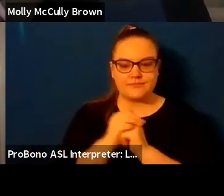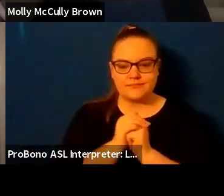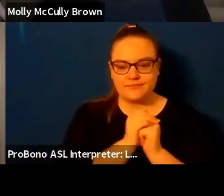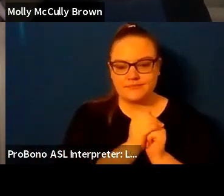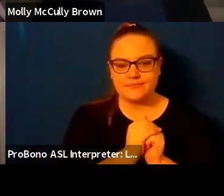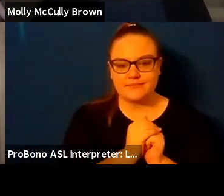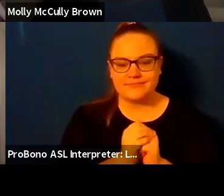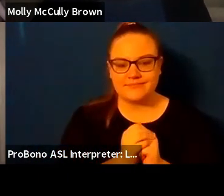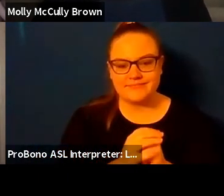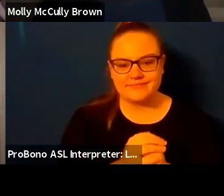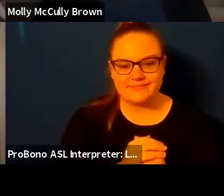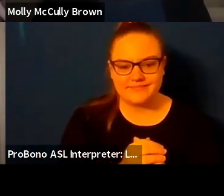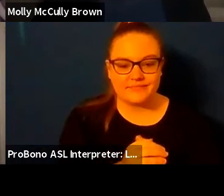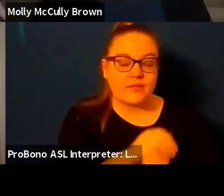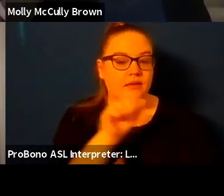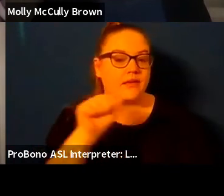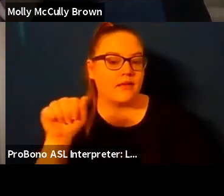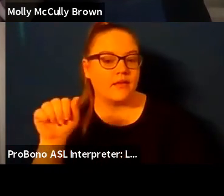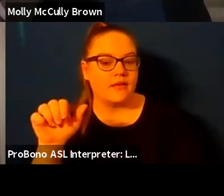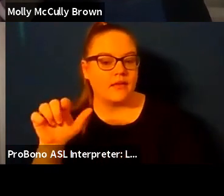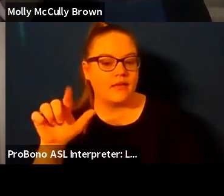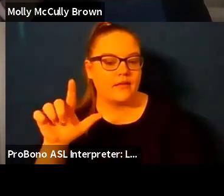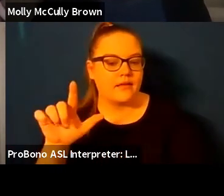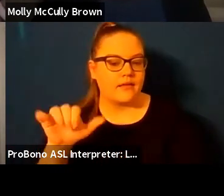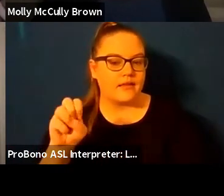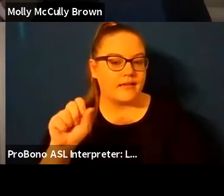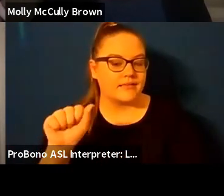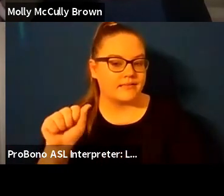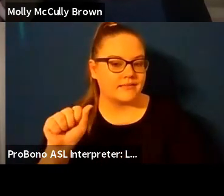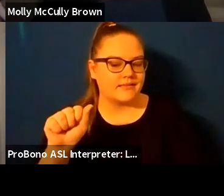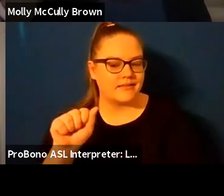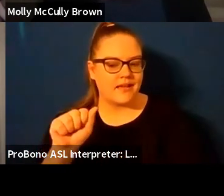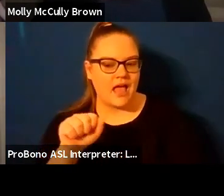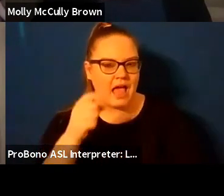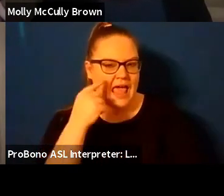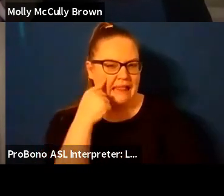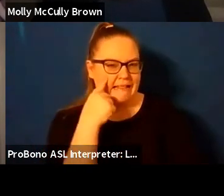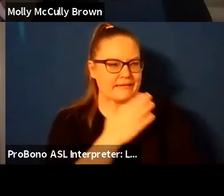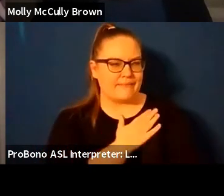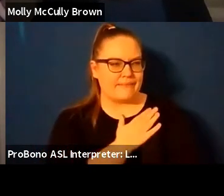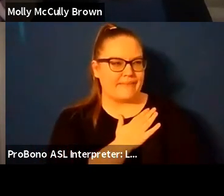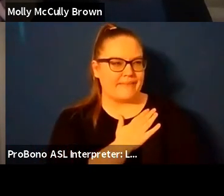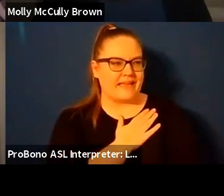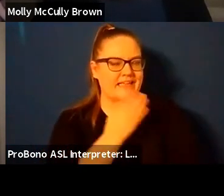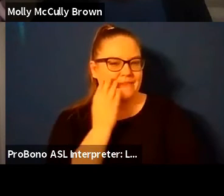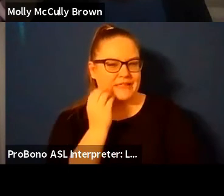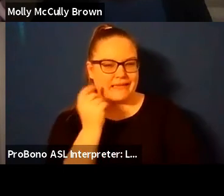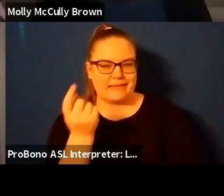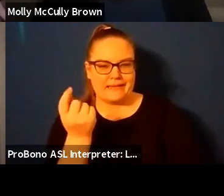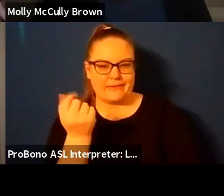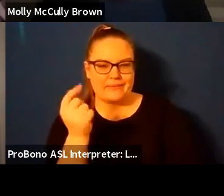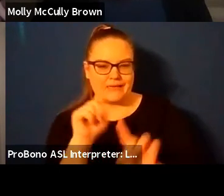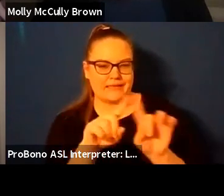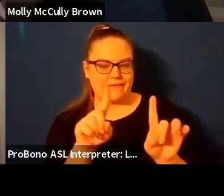um i had um a slightly different experience in that like i think picking the cover was like my favorite part